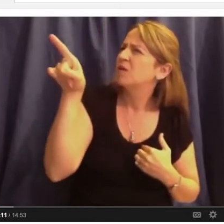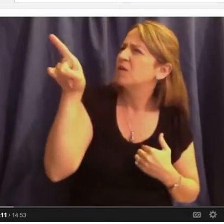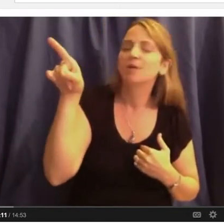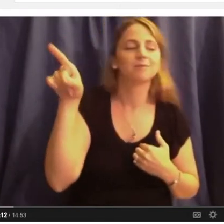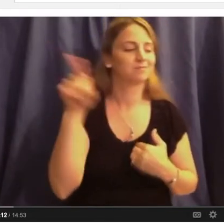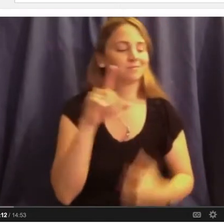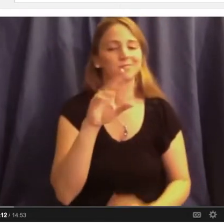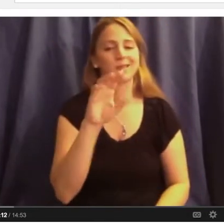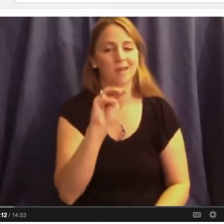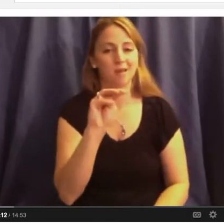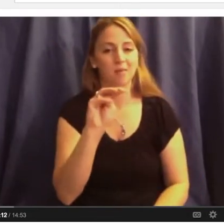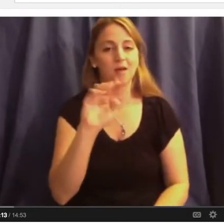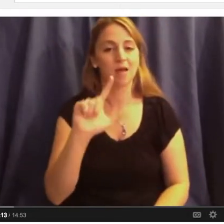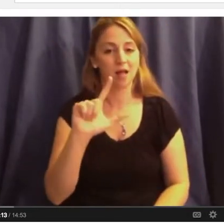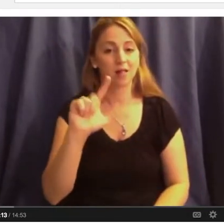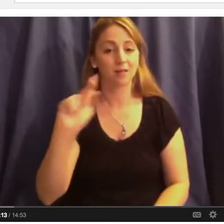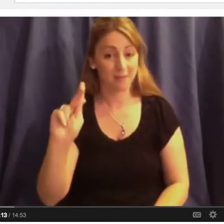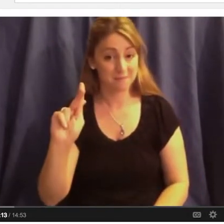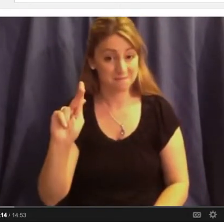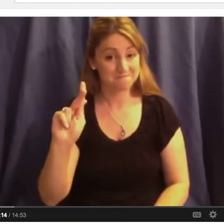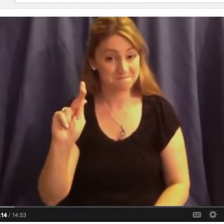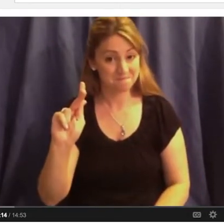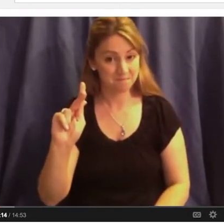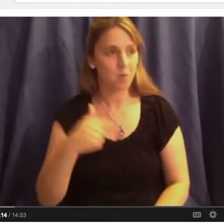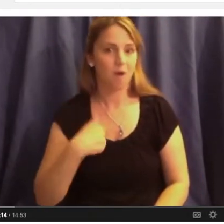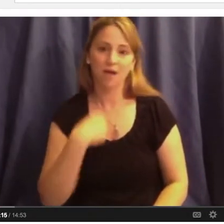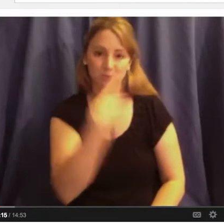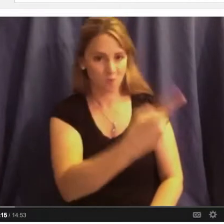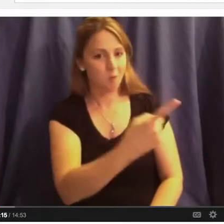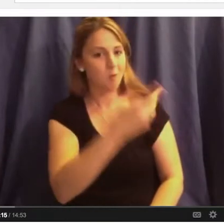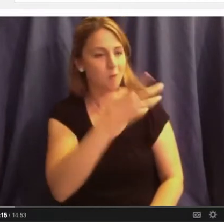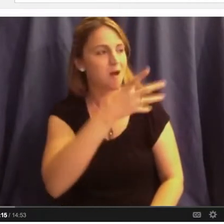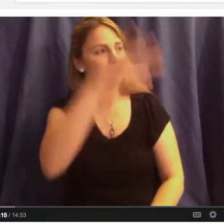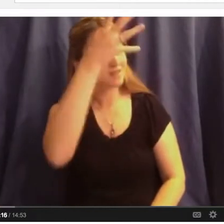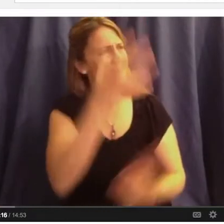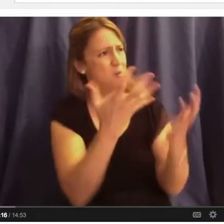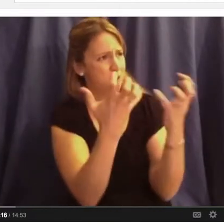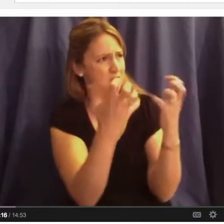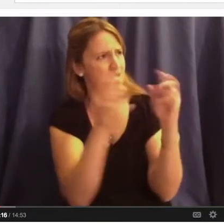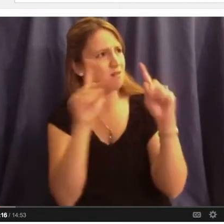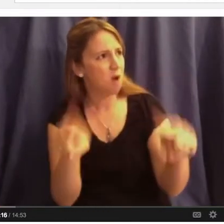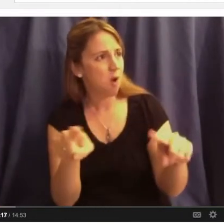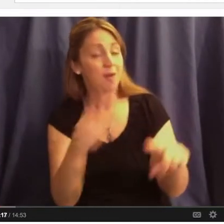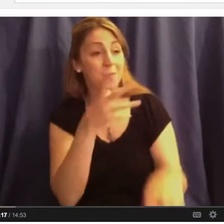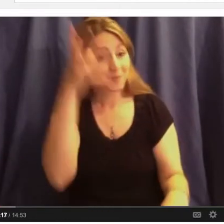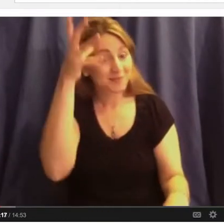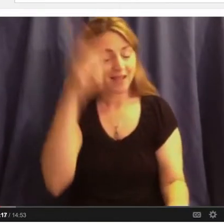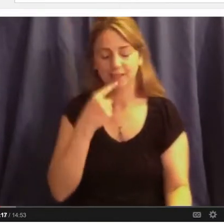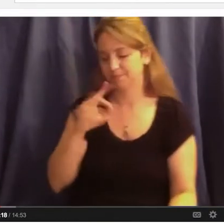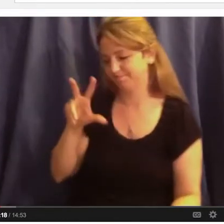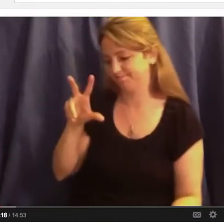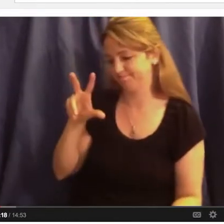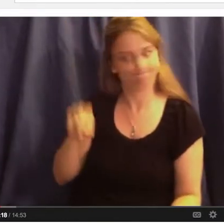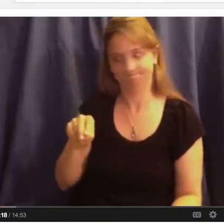Martin Luther King. And I said to my parents, I've got to go. I want to go. I want to be a part of this. And they said, absolutely not.